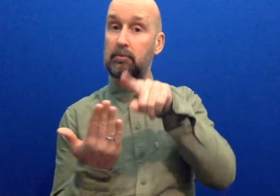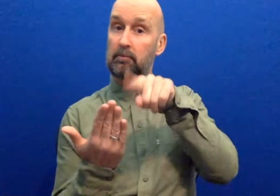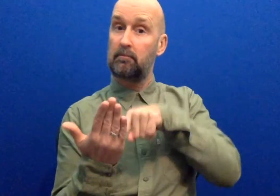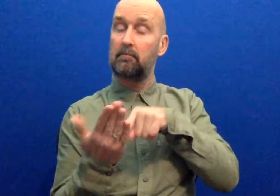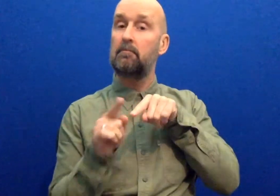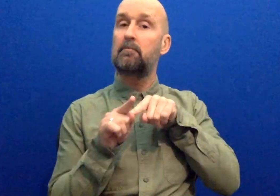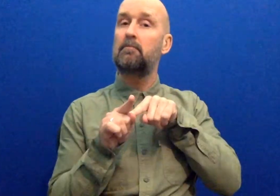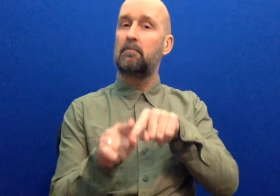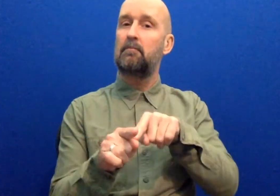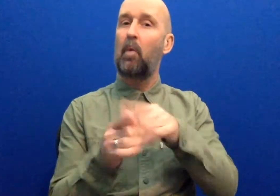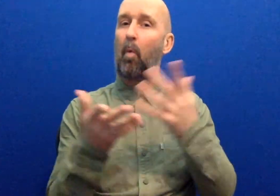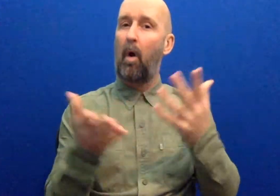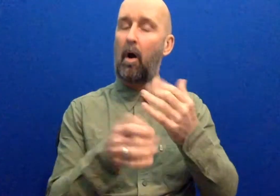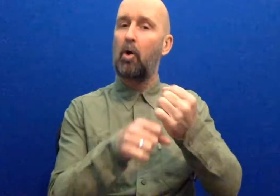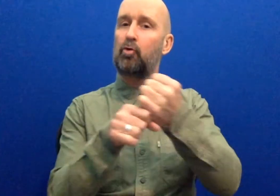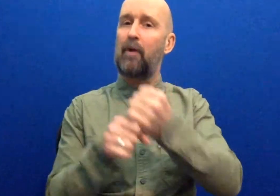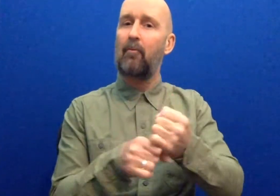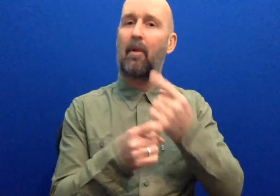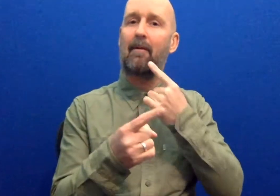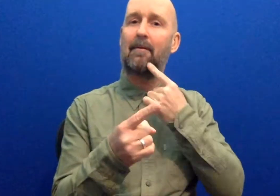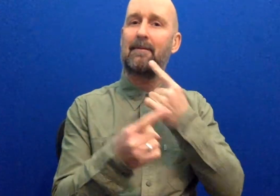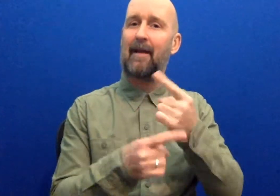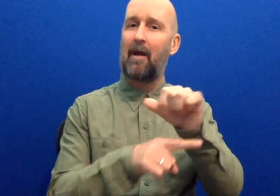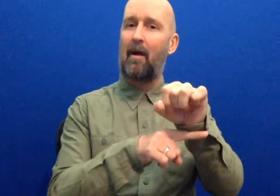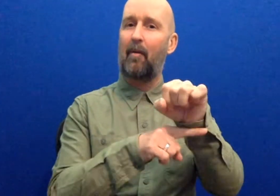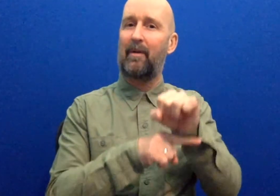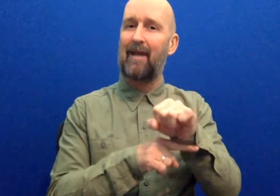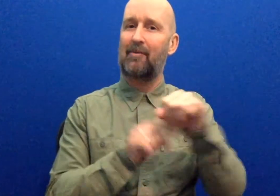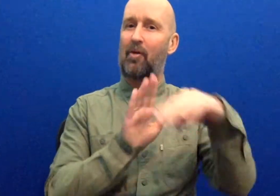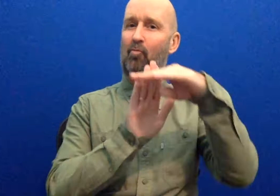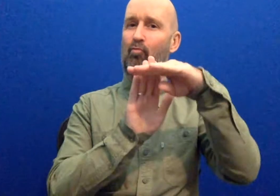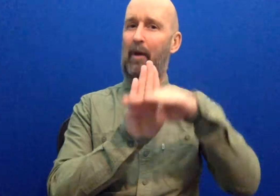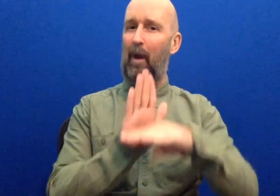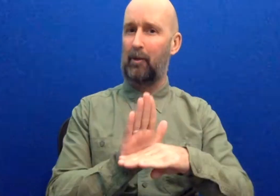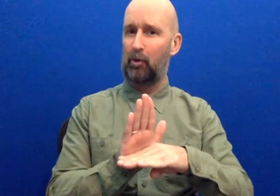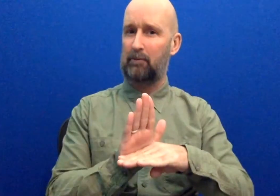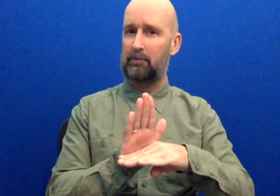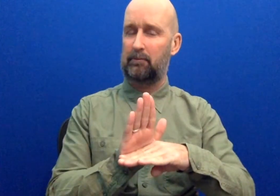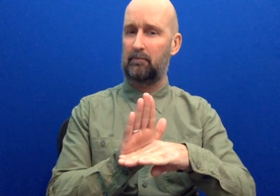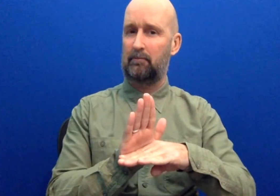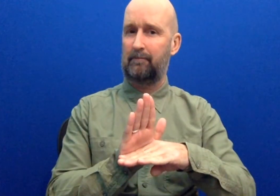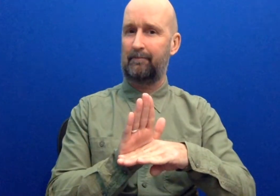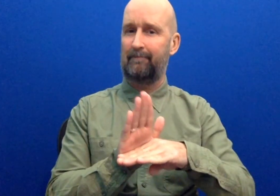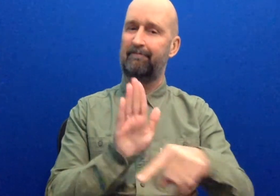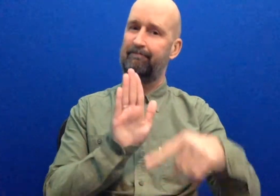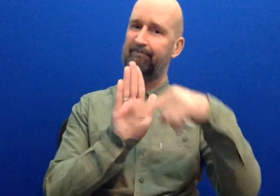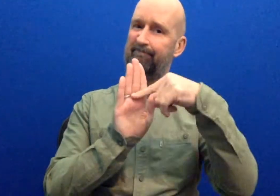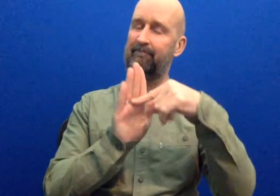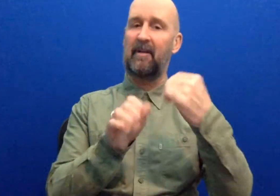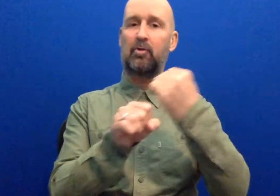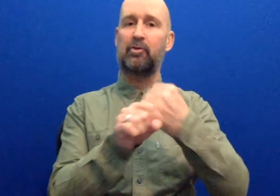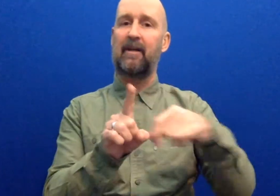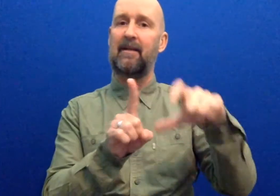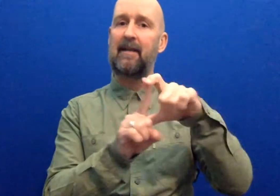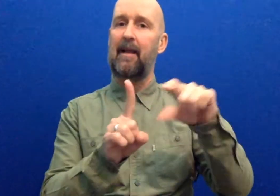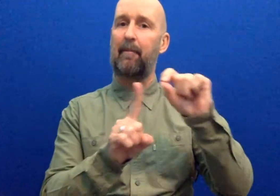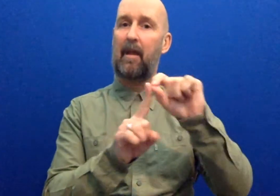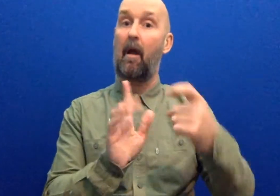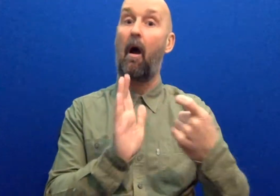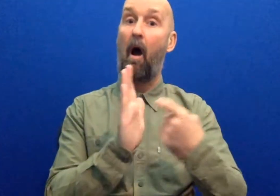accordance with General Data Protection Regulations. G. D. P. P.